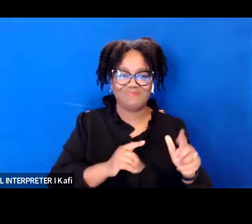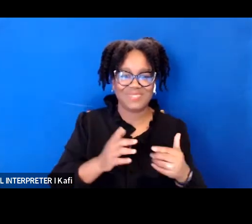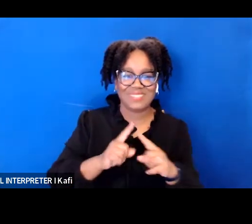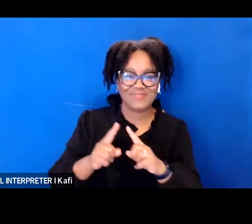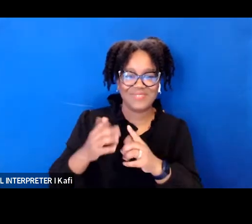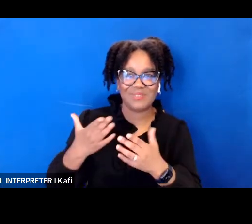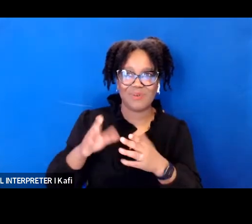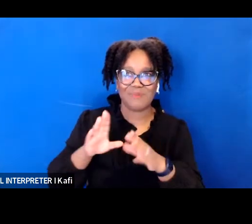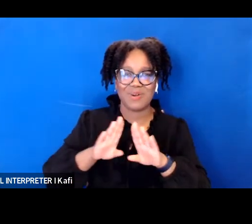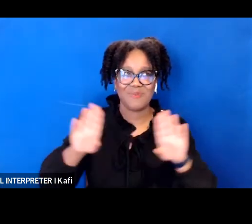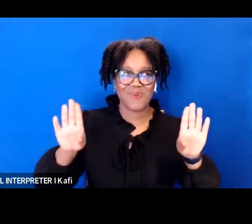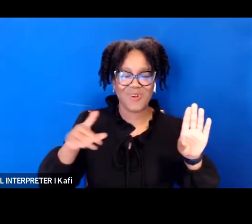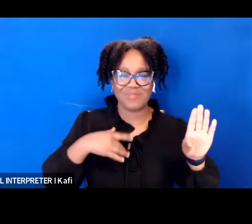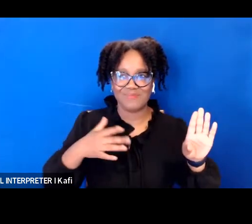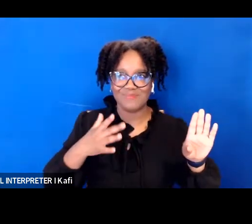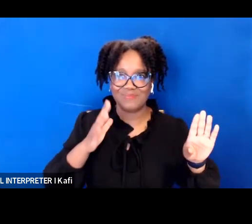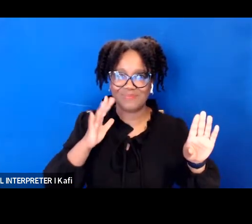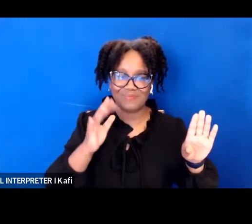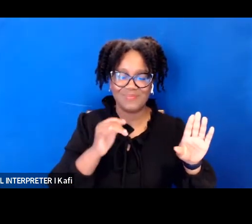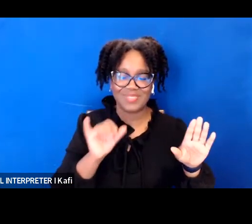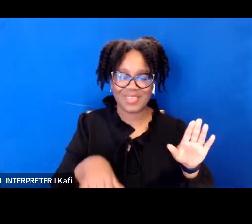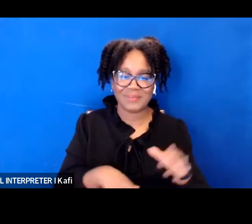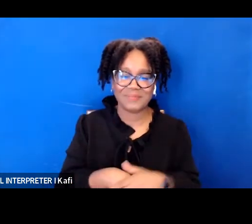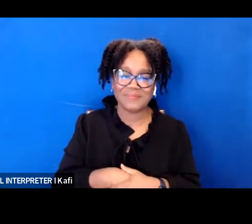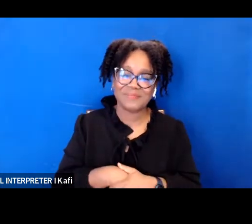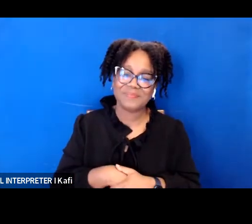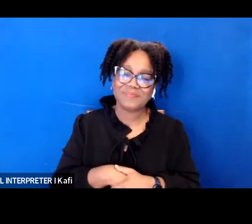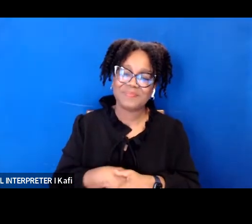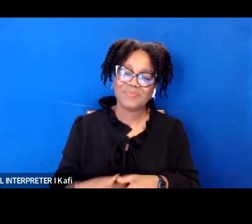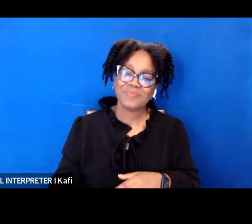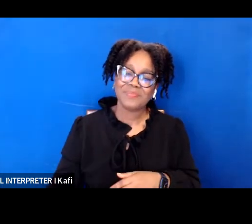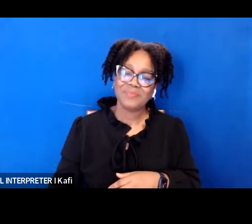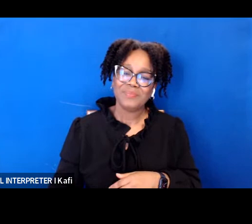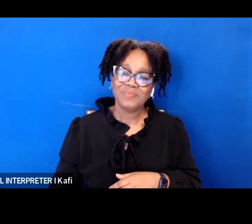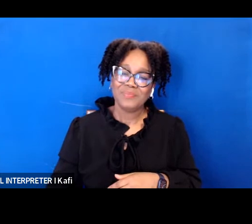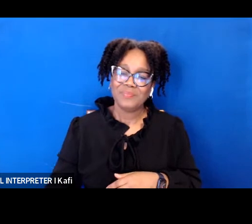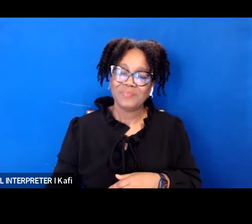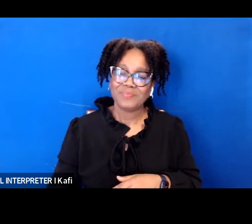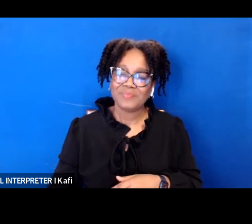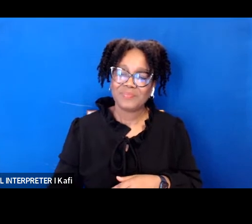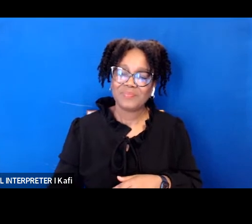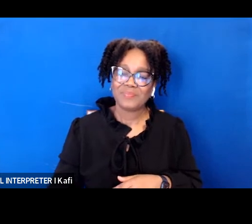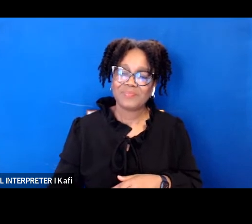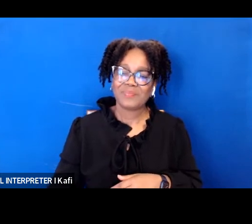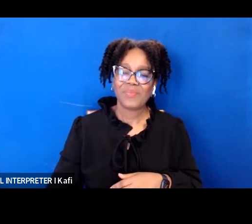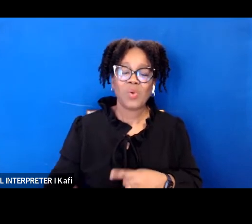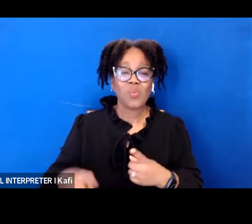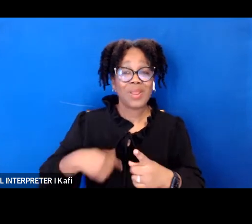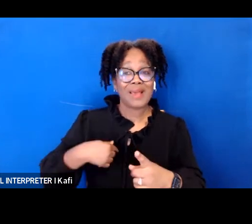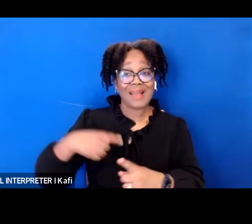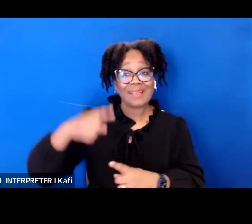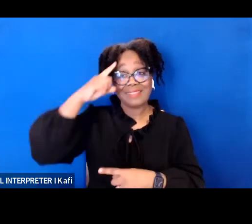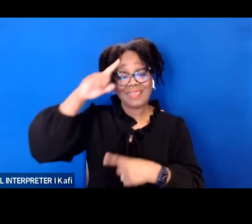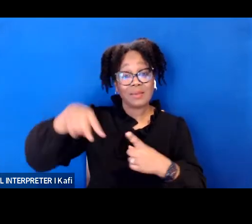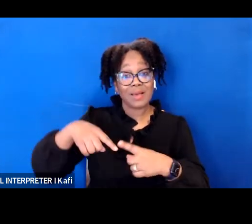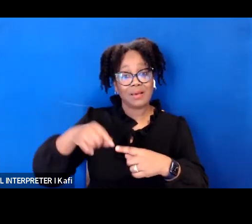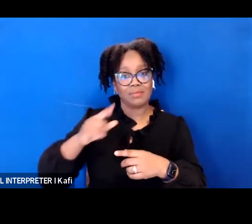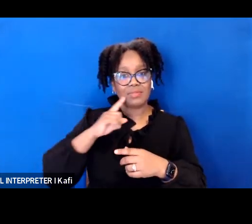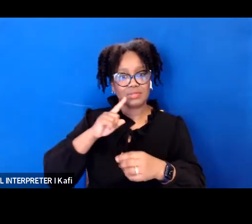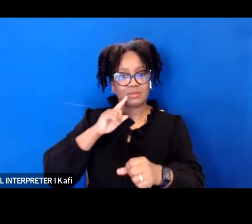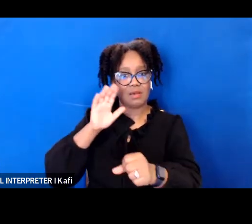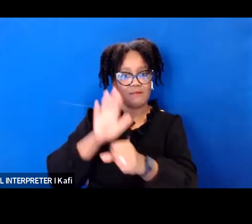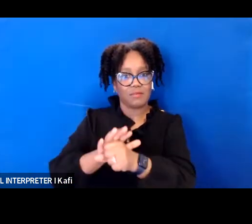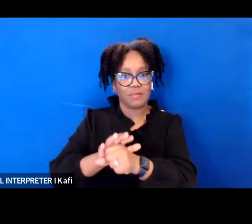confirmation and when i when i think about the importance of this confirmation and what that means not only for the disability